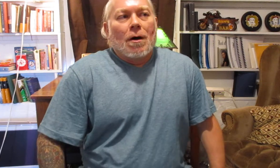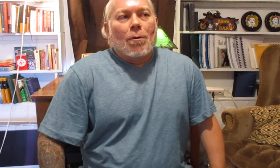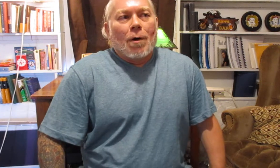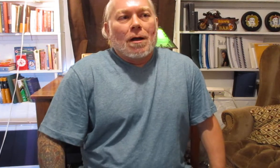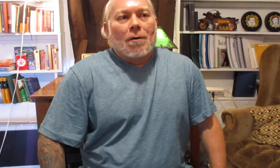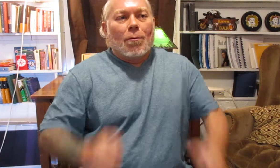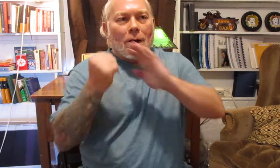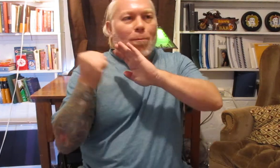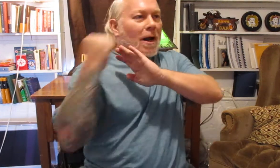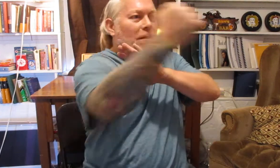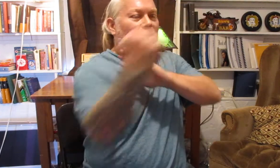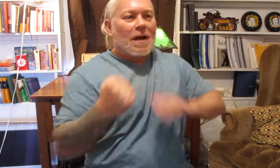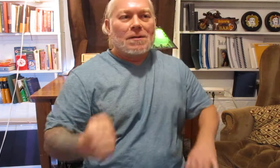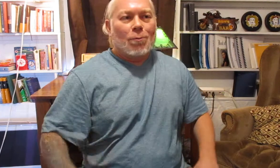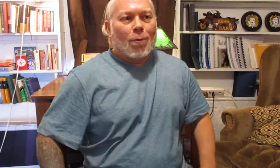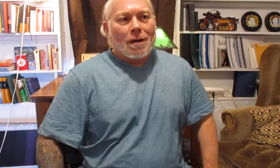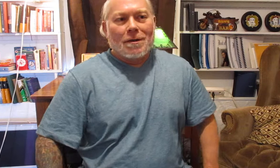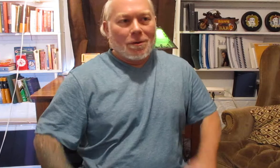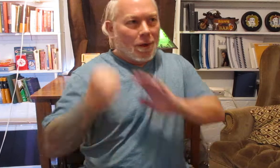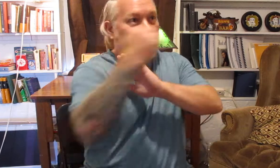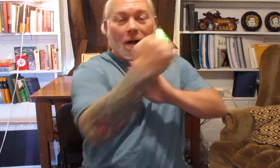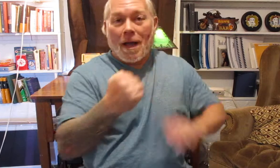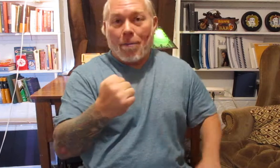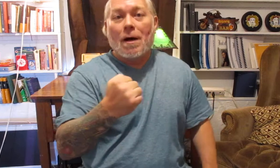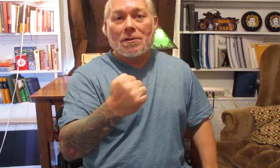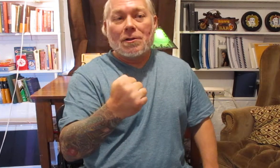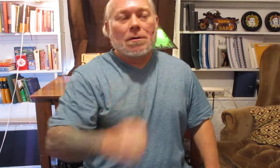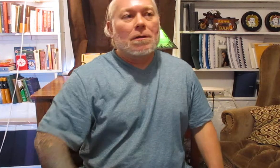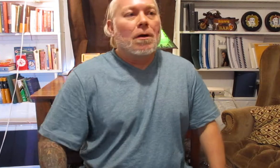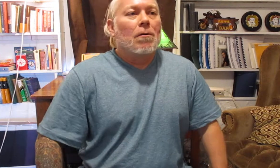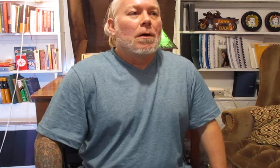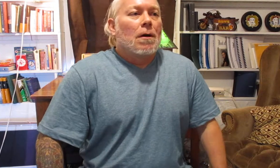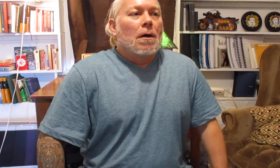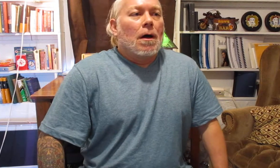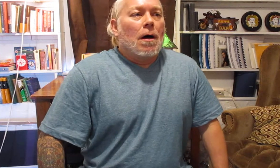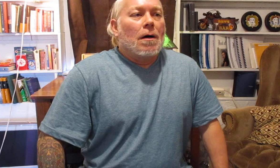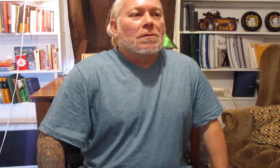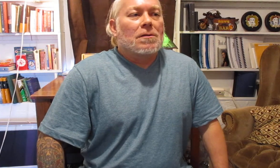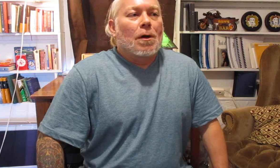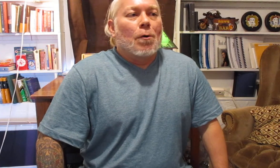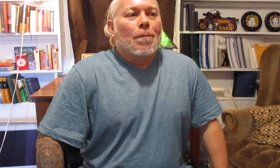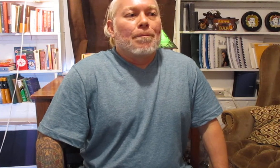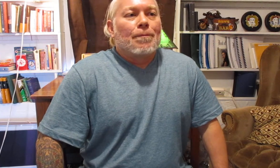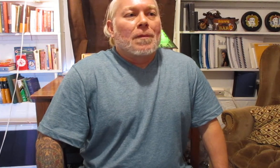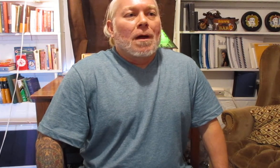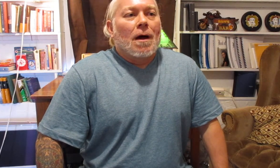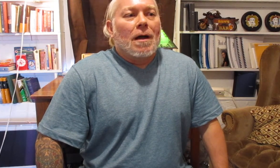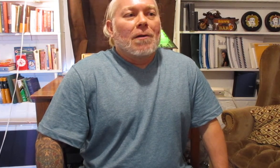we want to we want to break the face we want to do a knockout punch you know uh so uh anyway